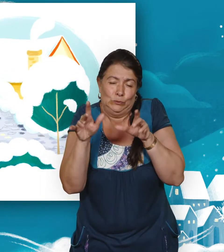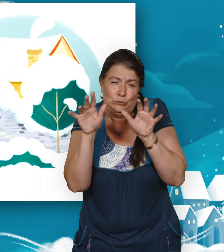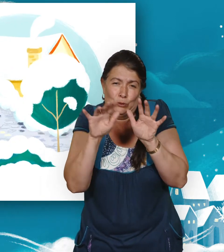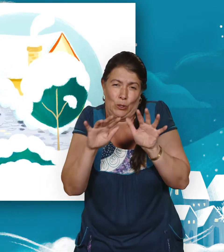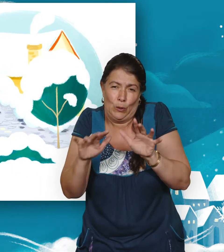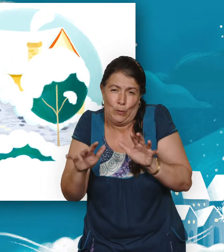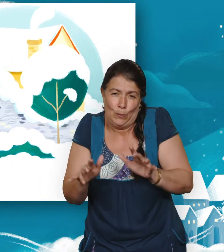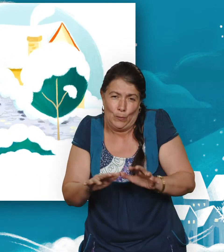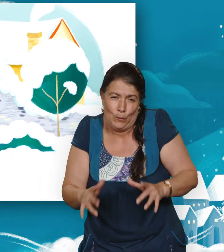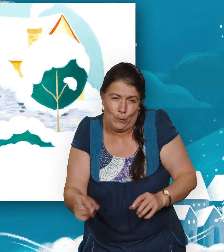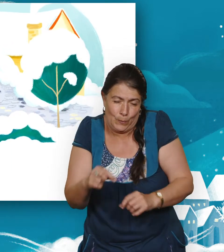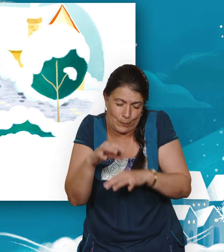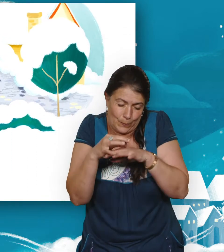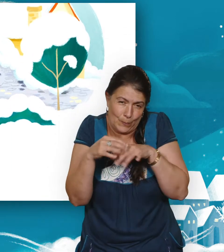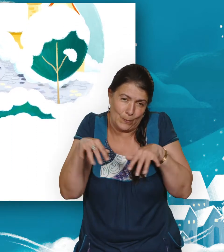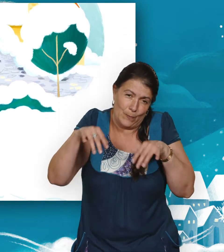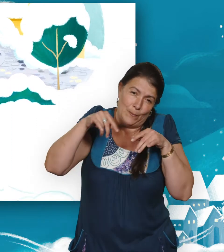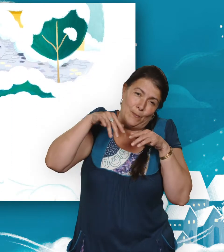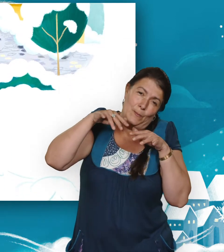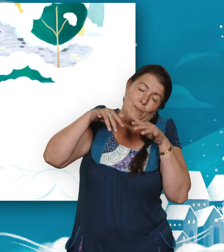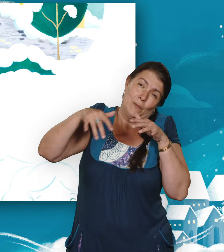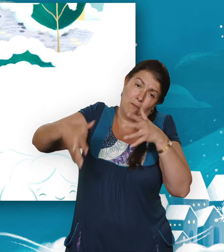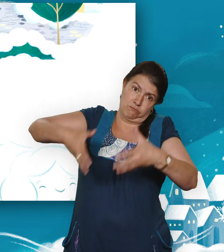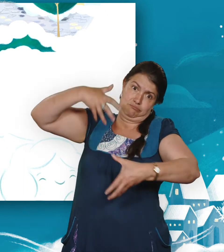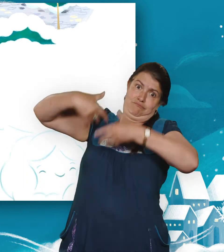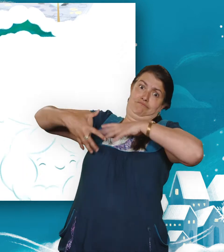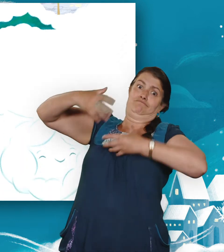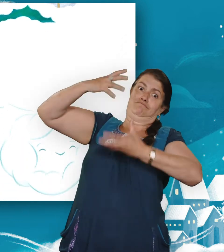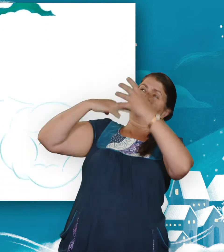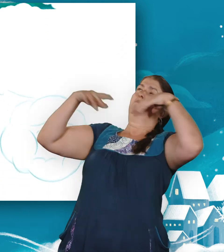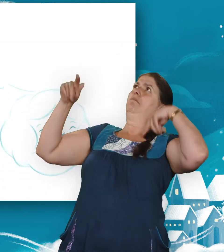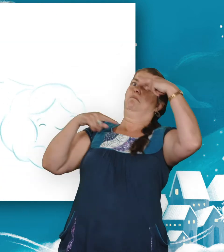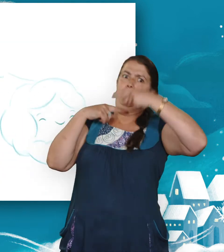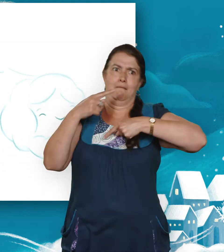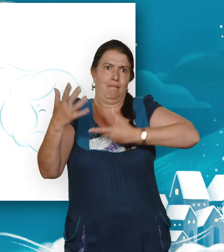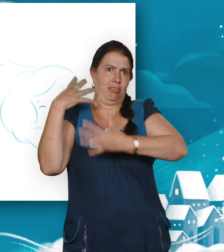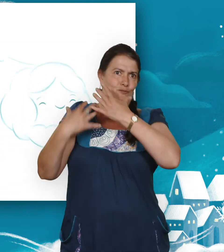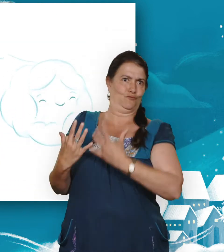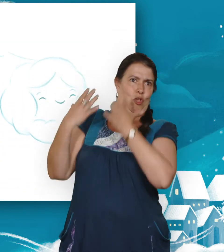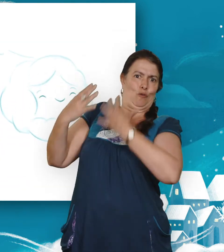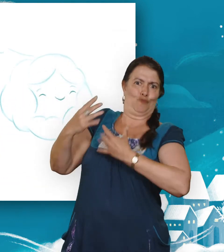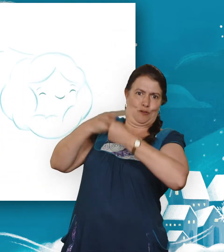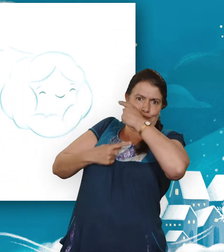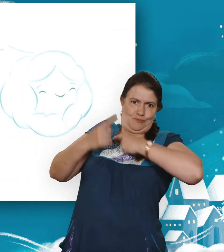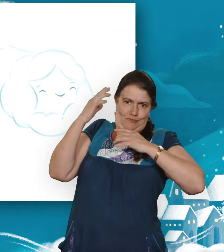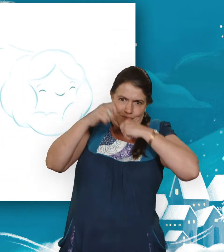the drop, frozen hard, resting a while in a small backyard. And now she's a ball, she's whizzing, splat.